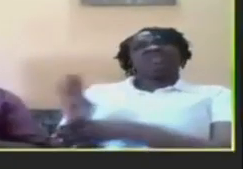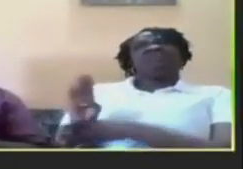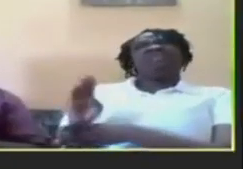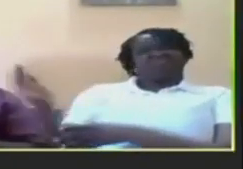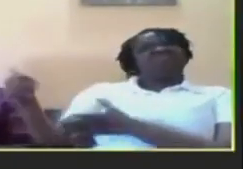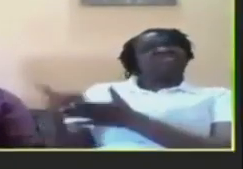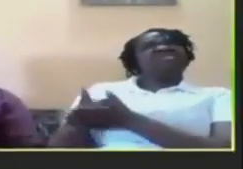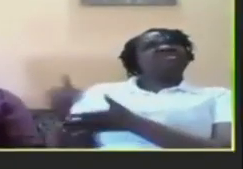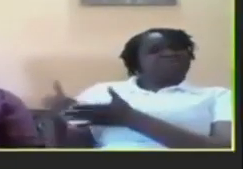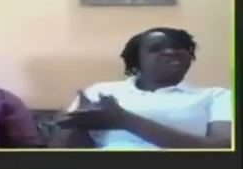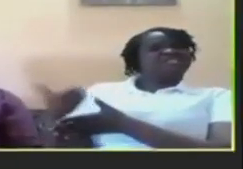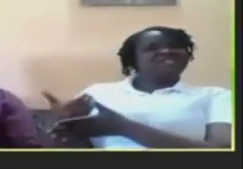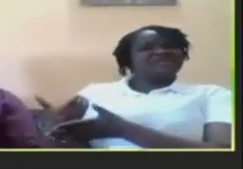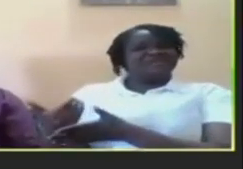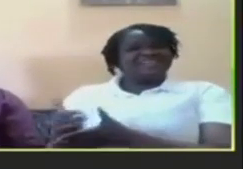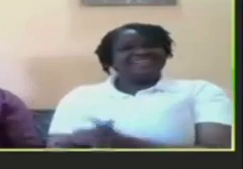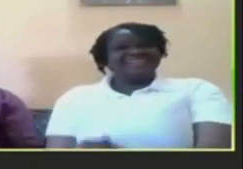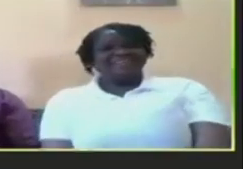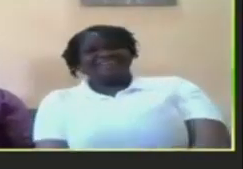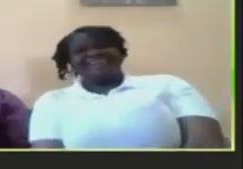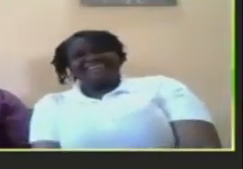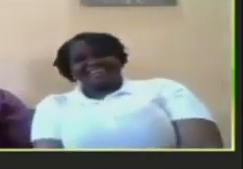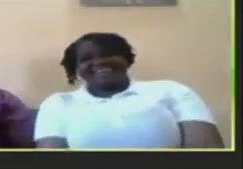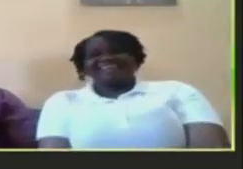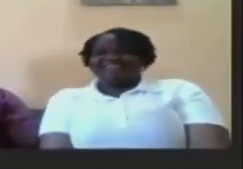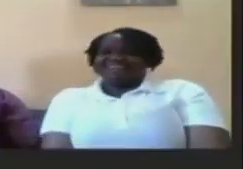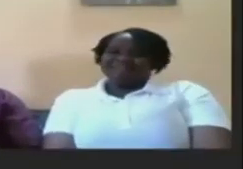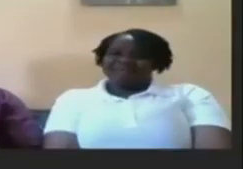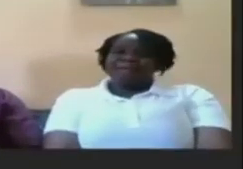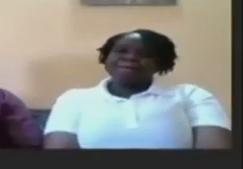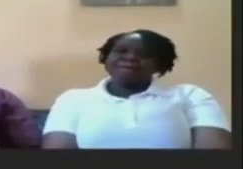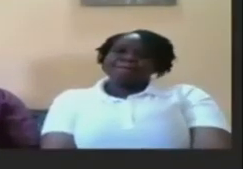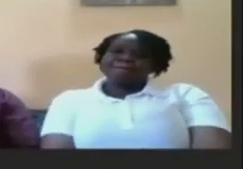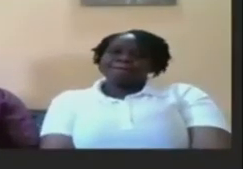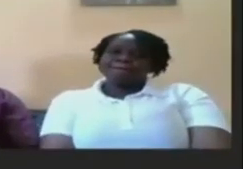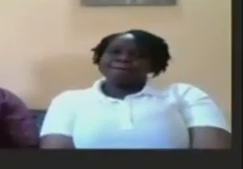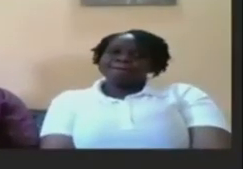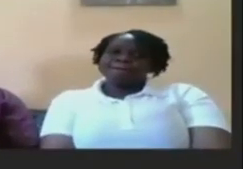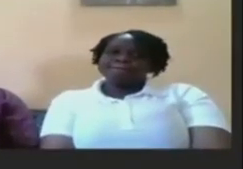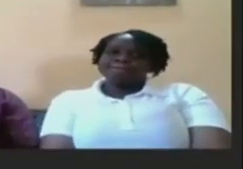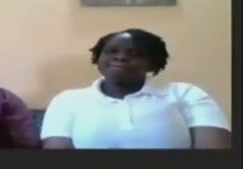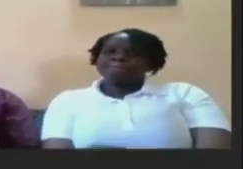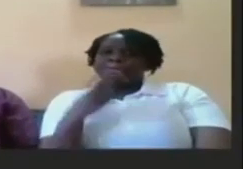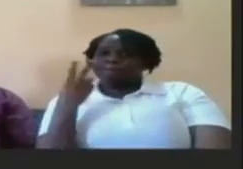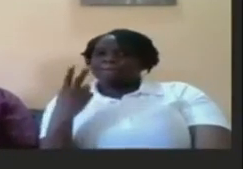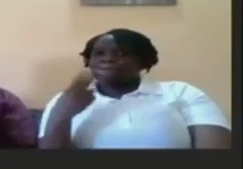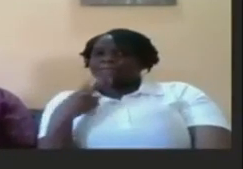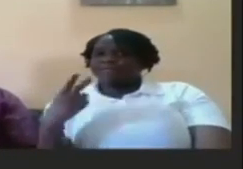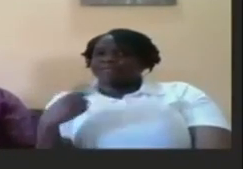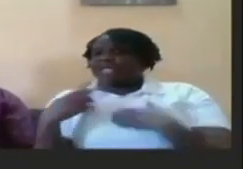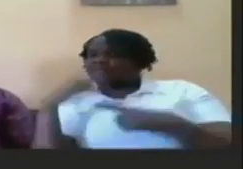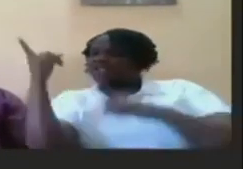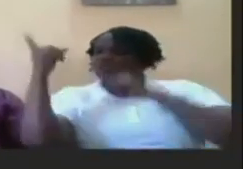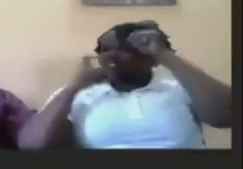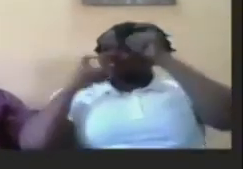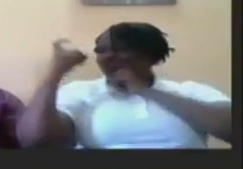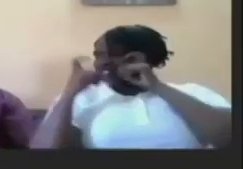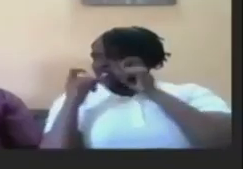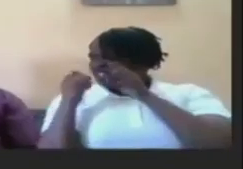she's me she's me you know yeah so um i noticed a lot of facial expression so facial expression